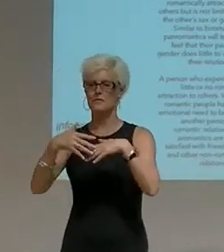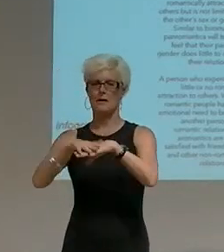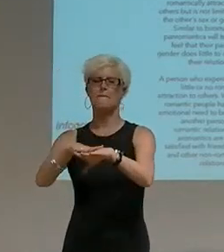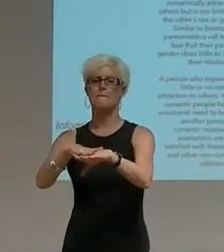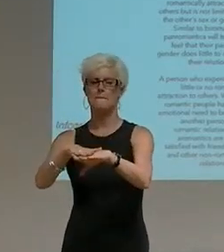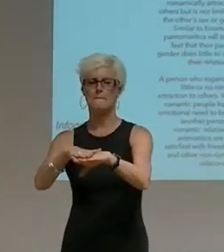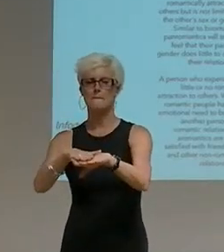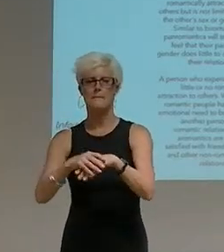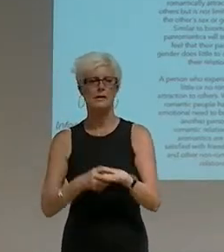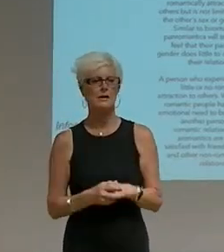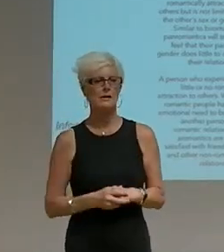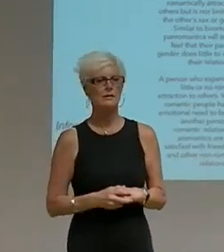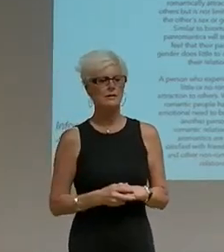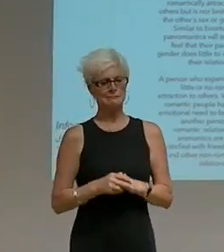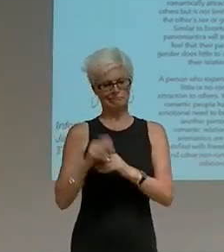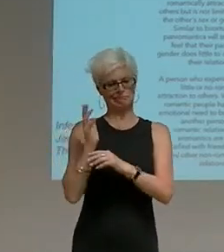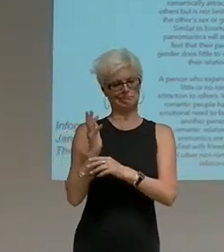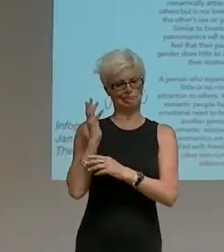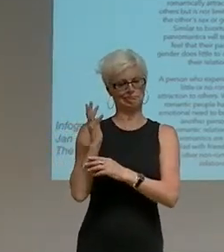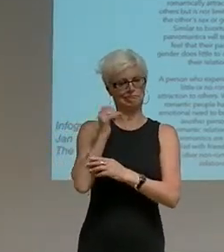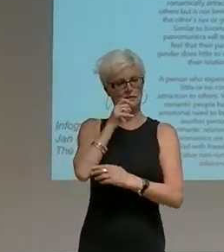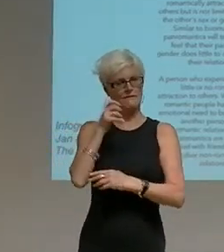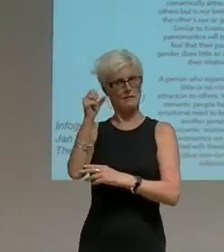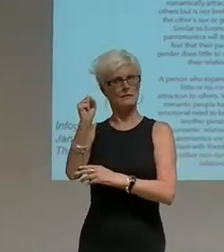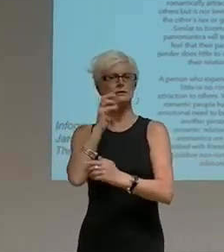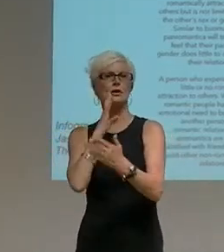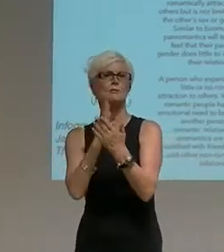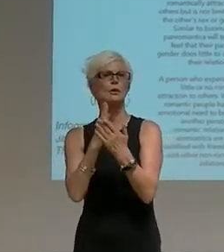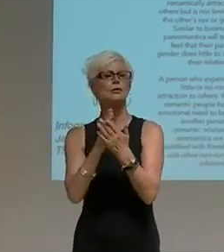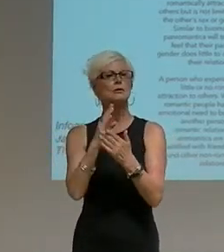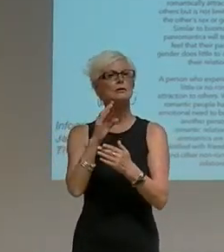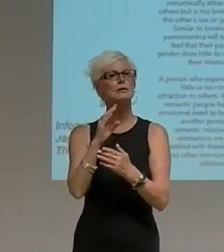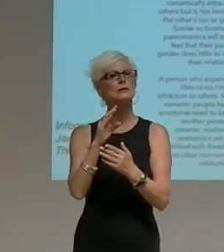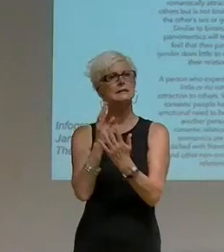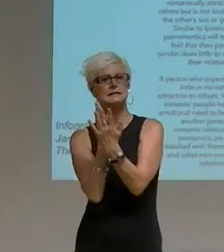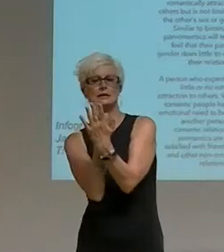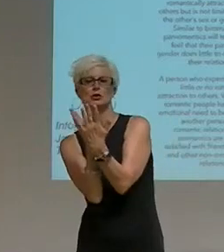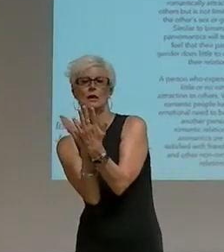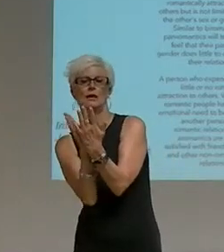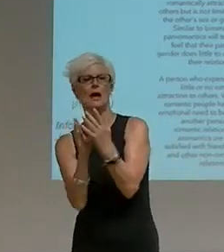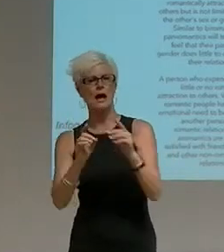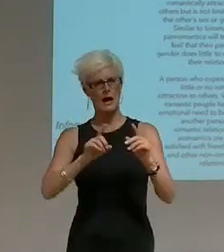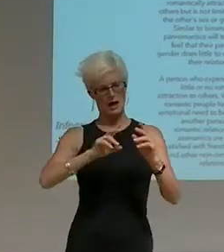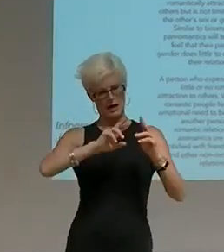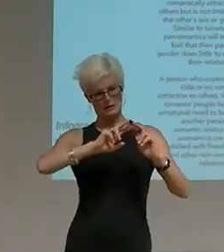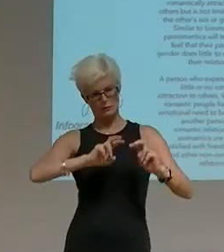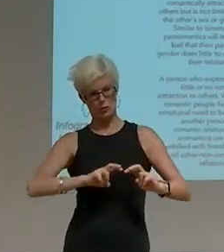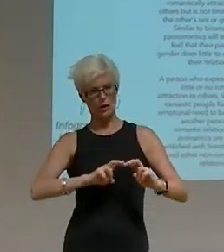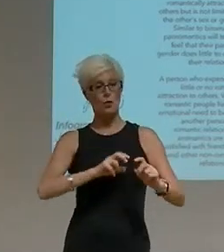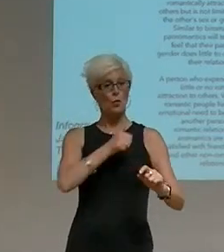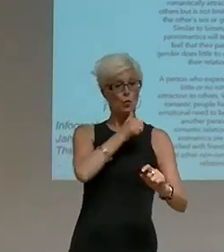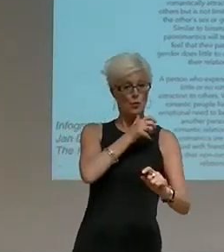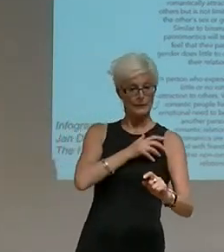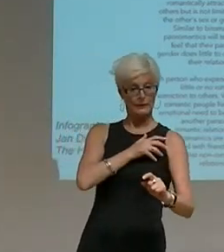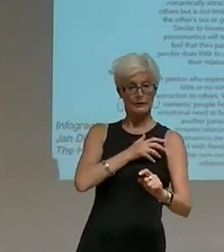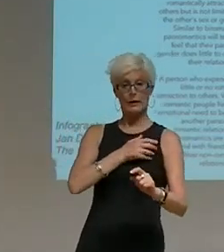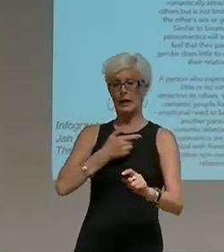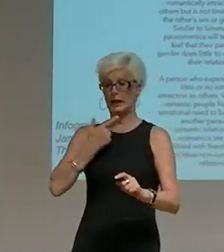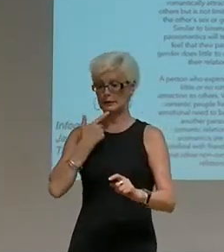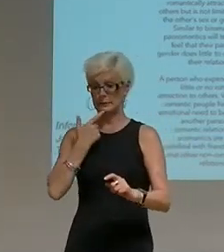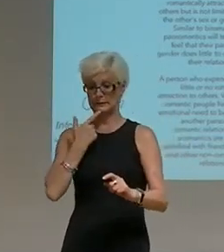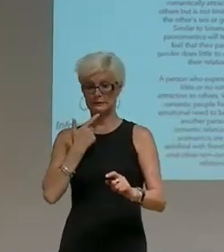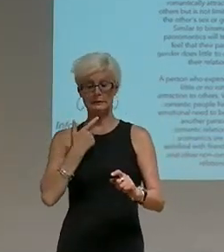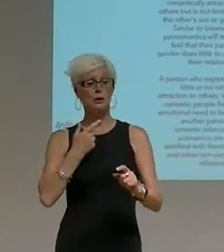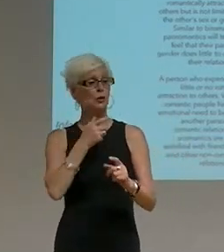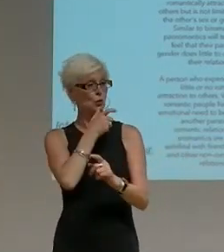to be clear. Early feminist mentions of asexuality, exploring asexuality among women and lesbians, respectively, are those of